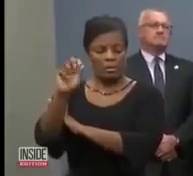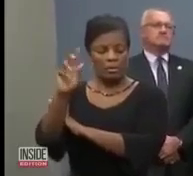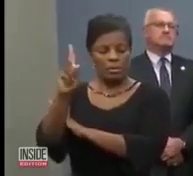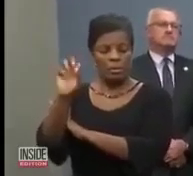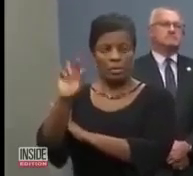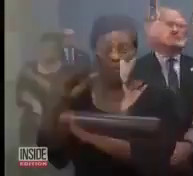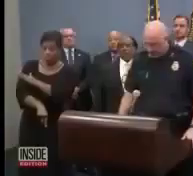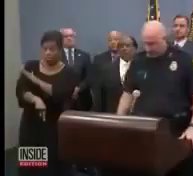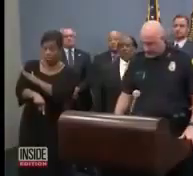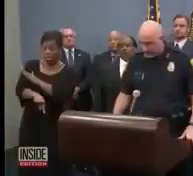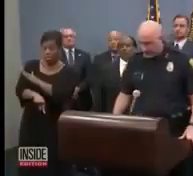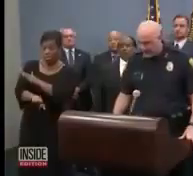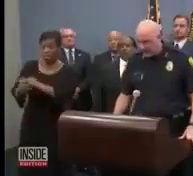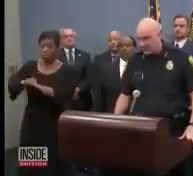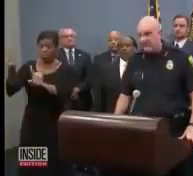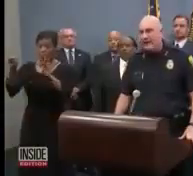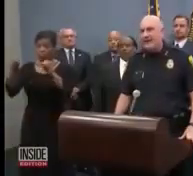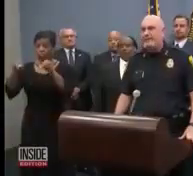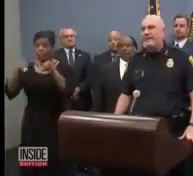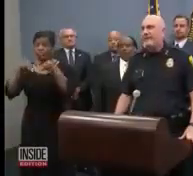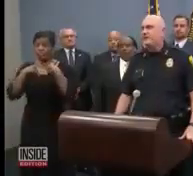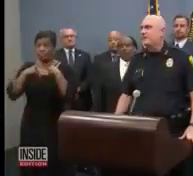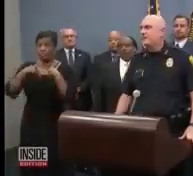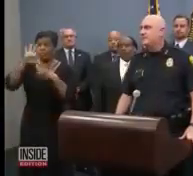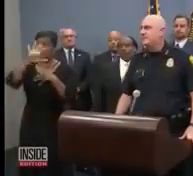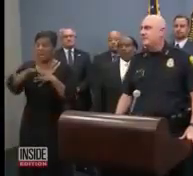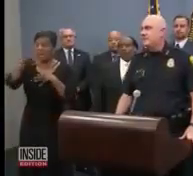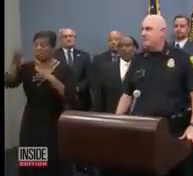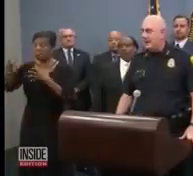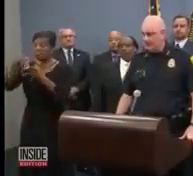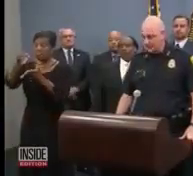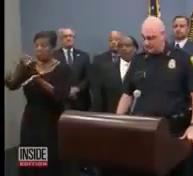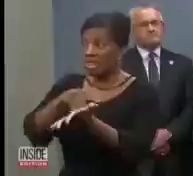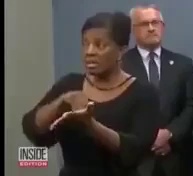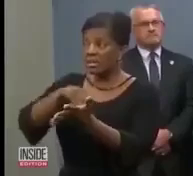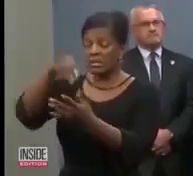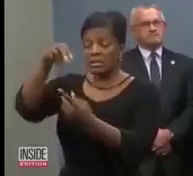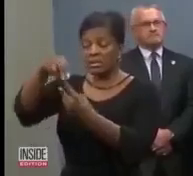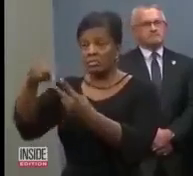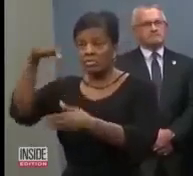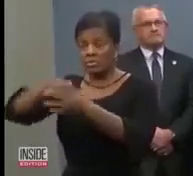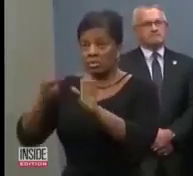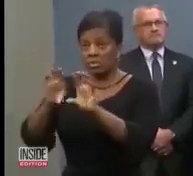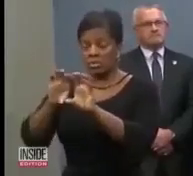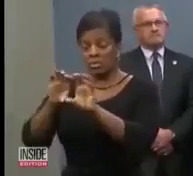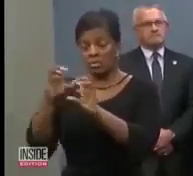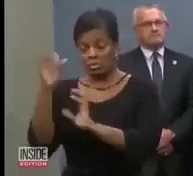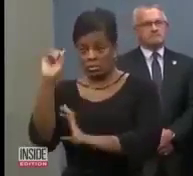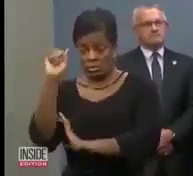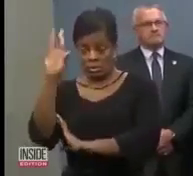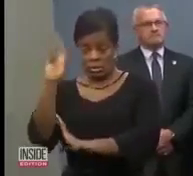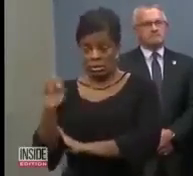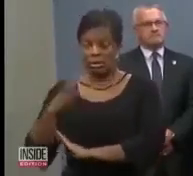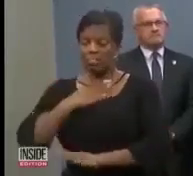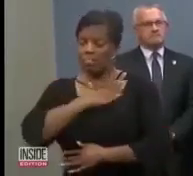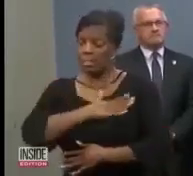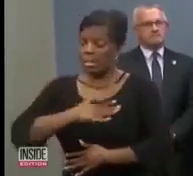this woman. We received over 5,000 tips in this case. But it turns out much of what she was signing was